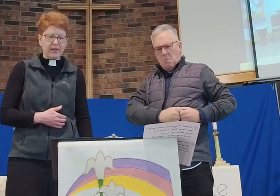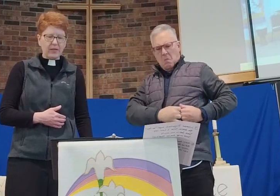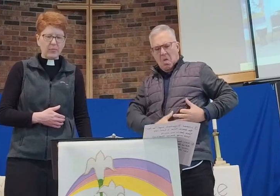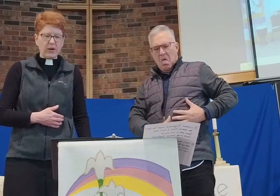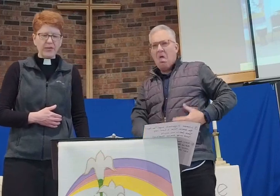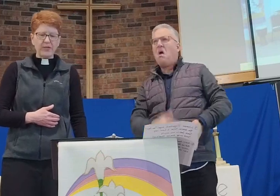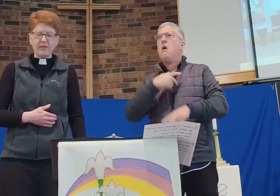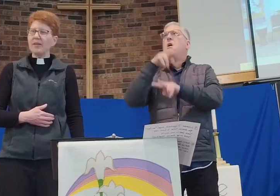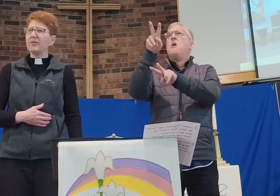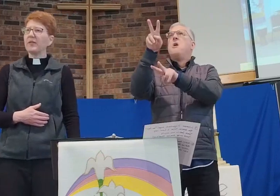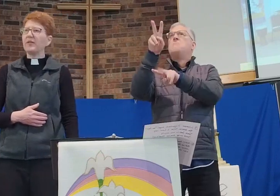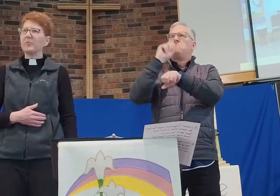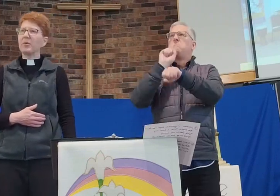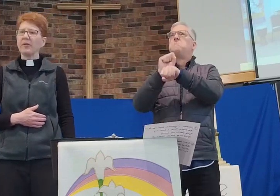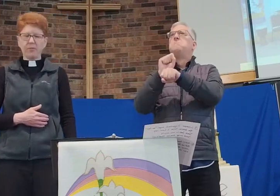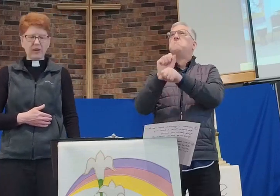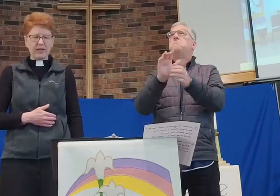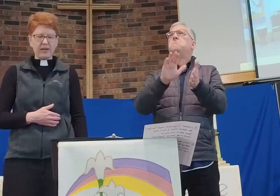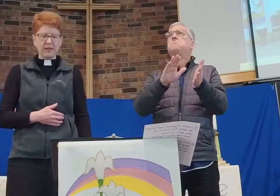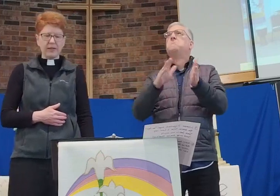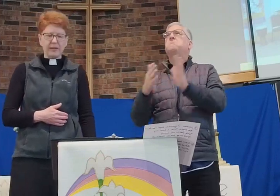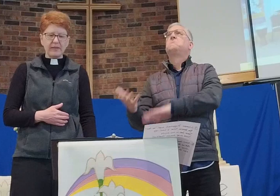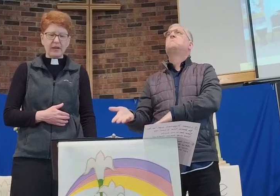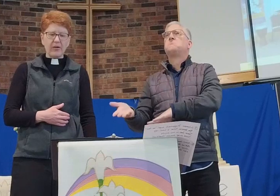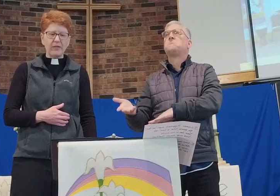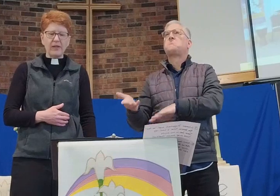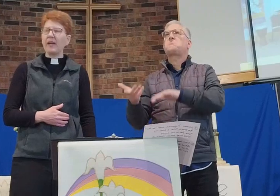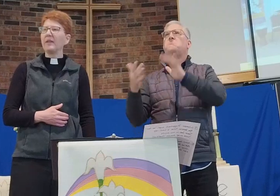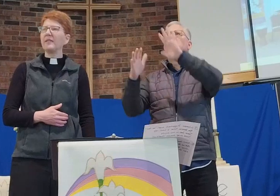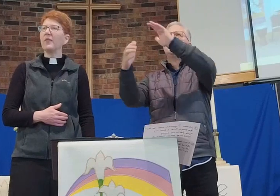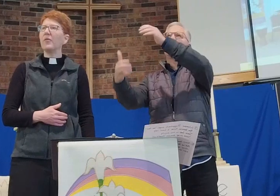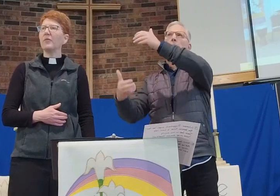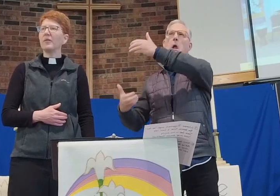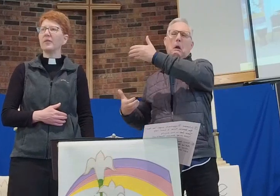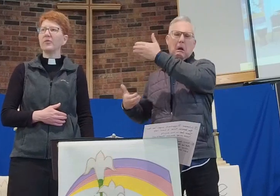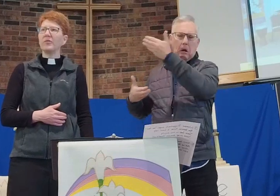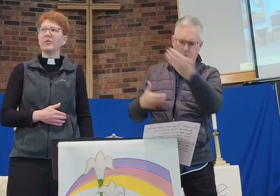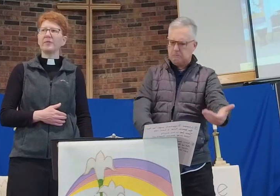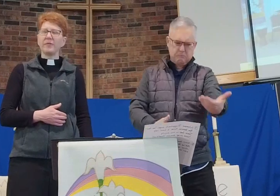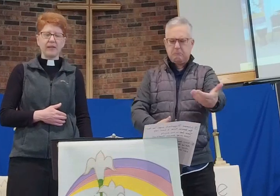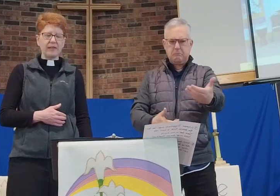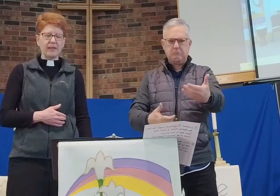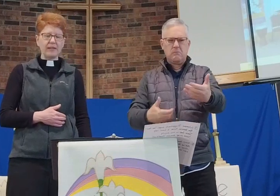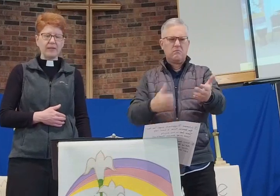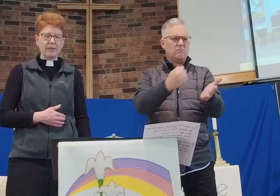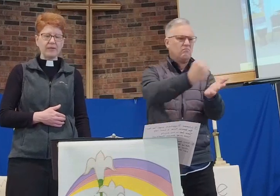The as they took his broken body down and handed it over to Joseph and Nicodemus.